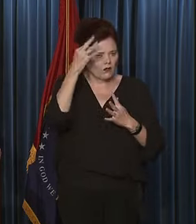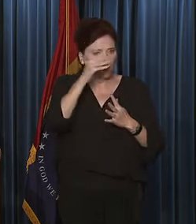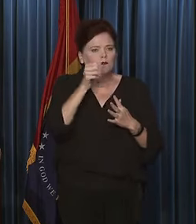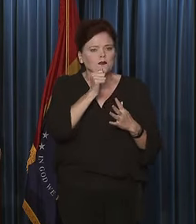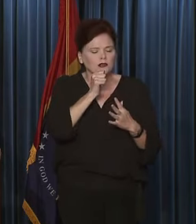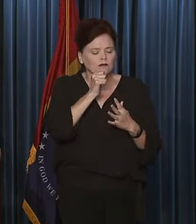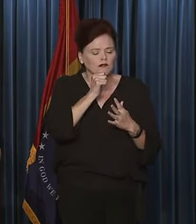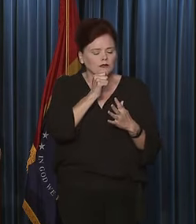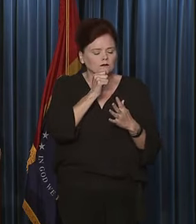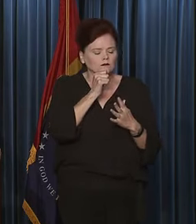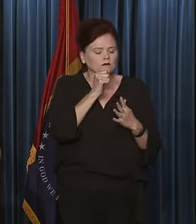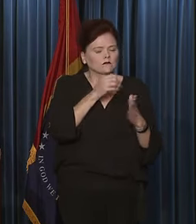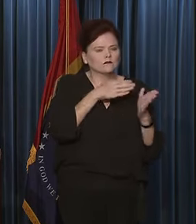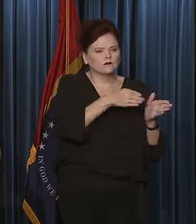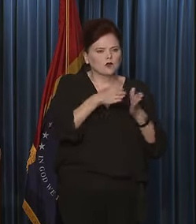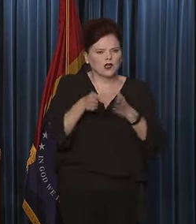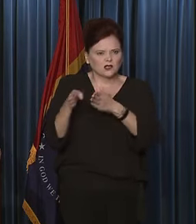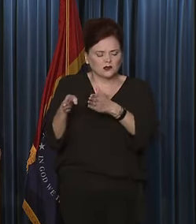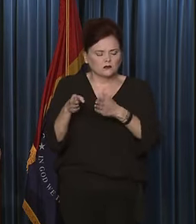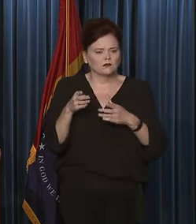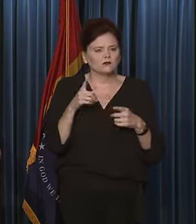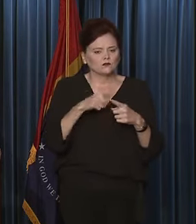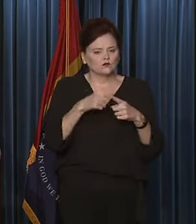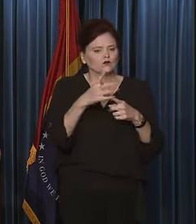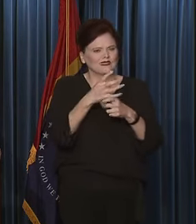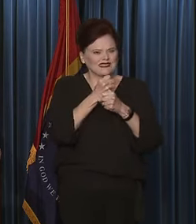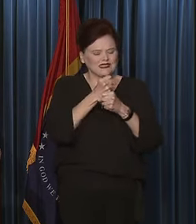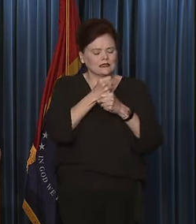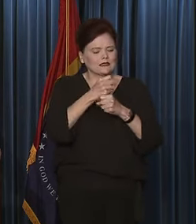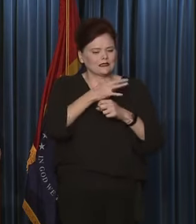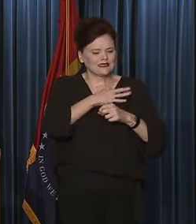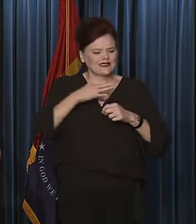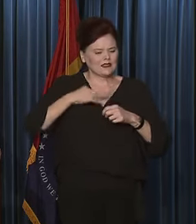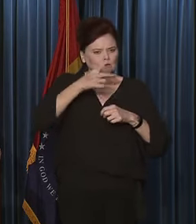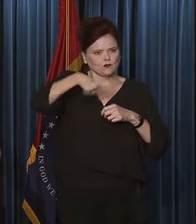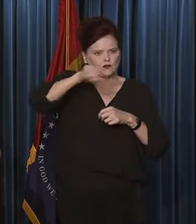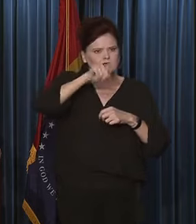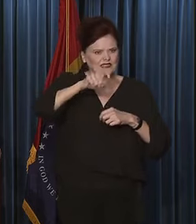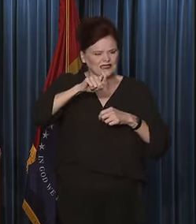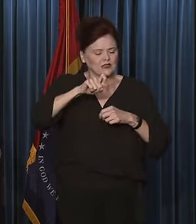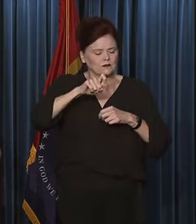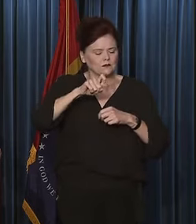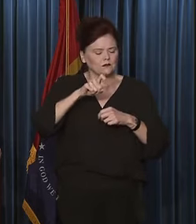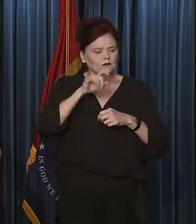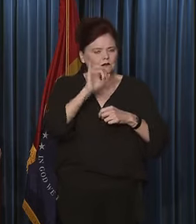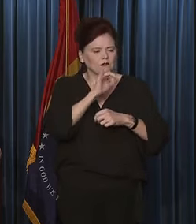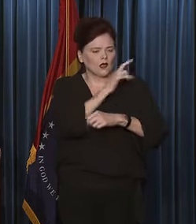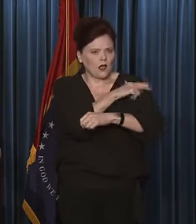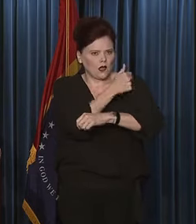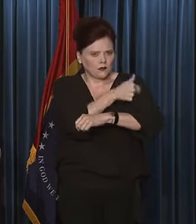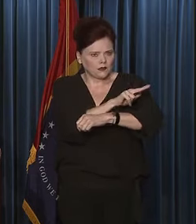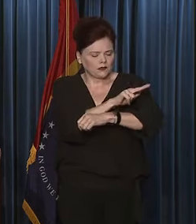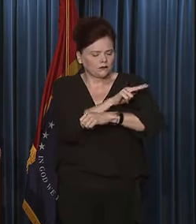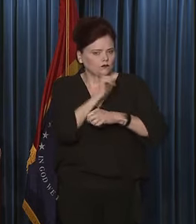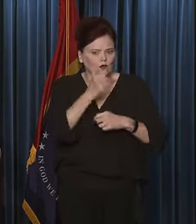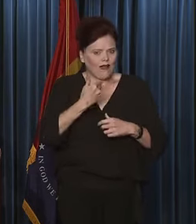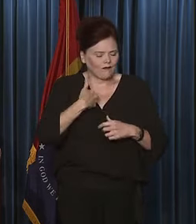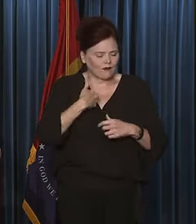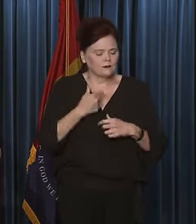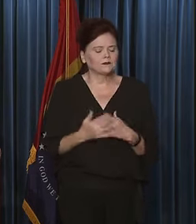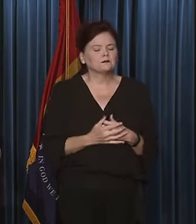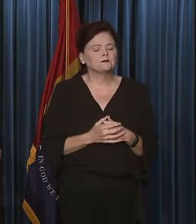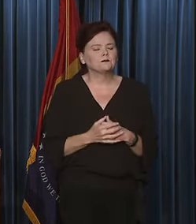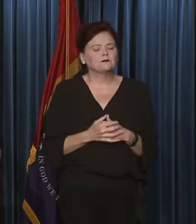private sector sources to shore up the staffing shortages that our hospitals find themselves in.